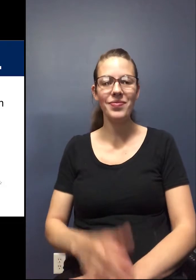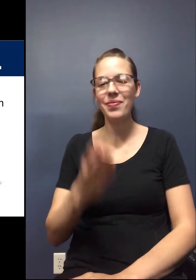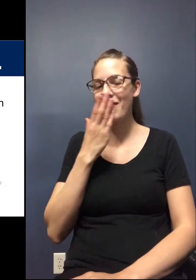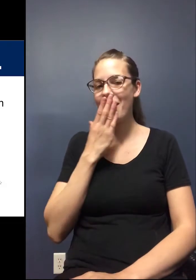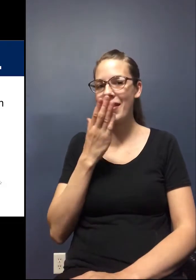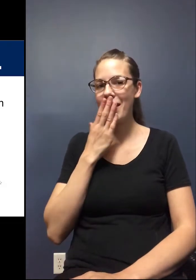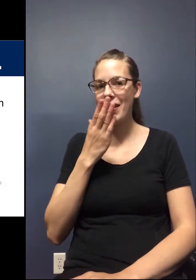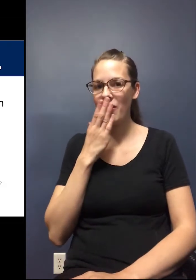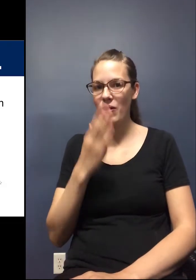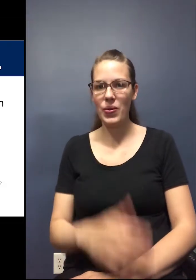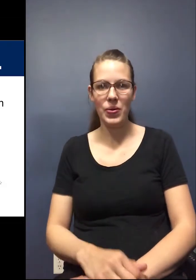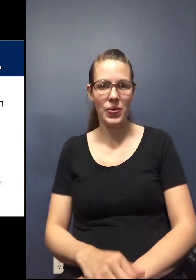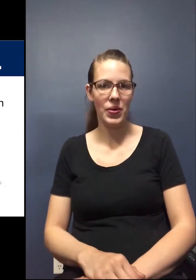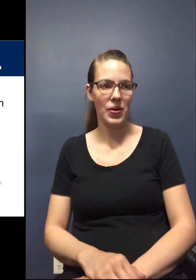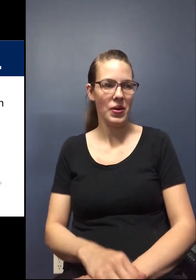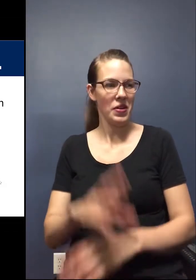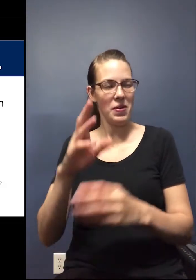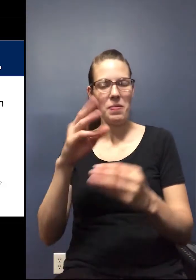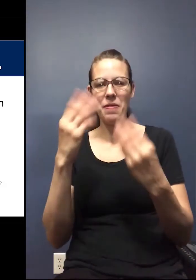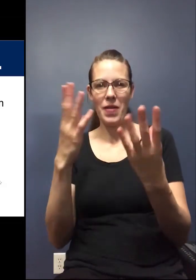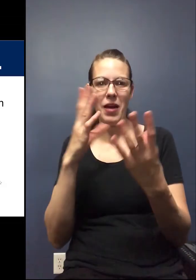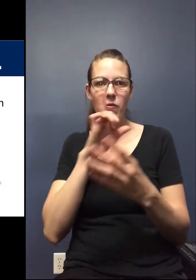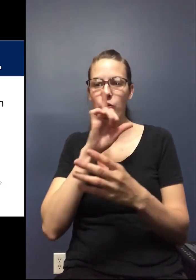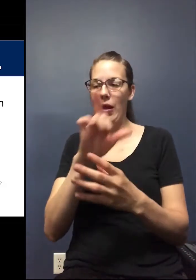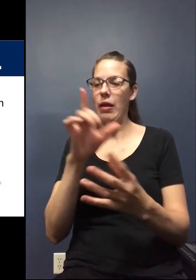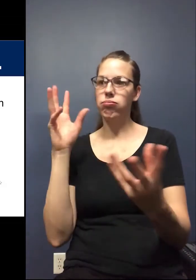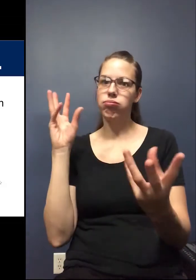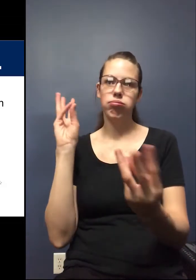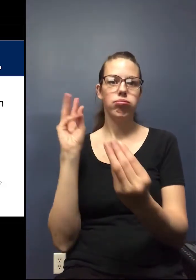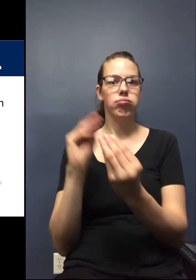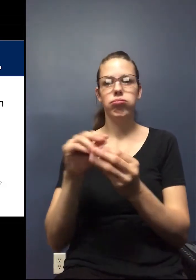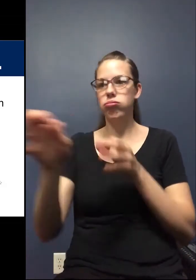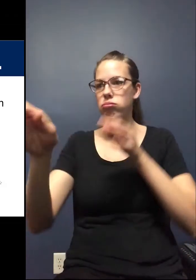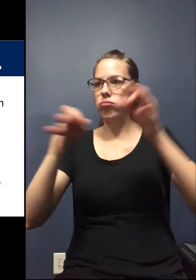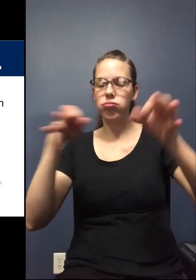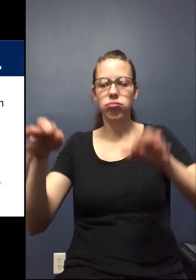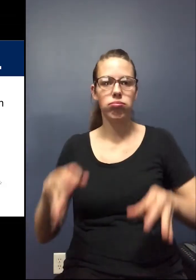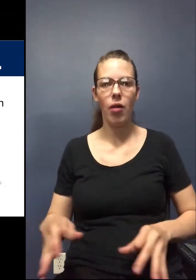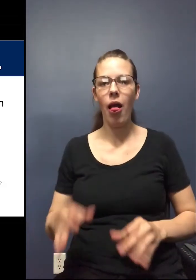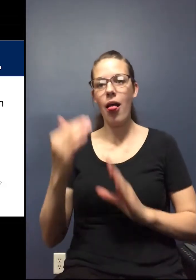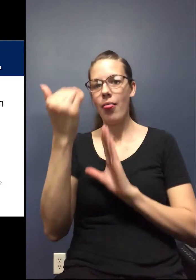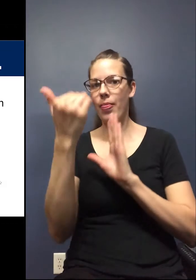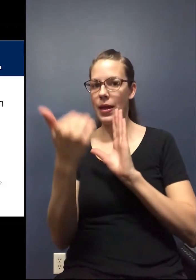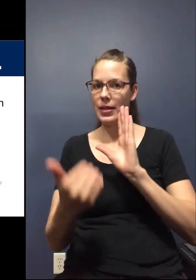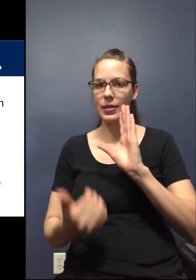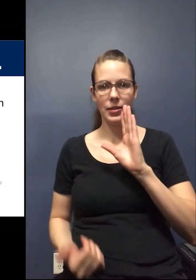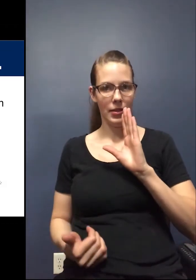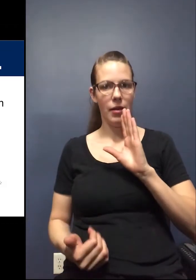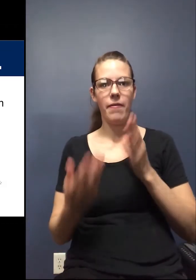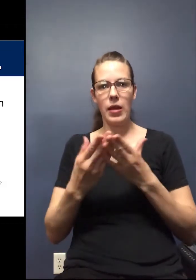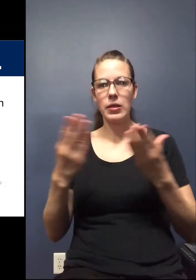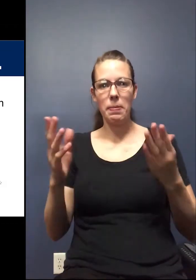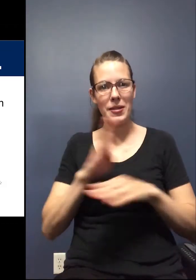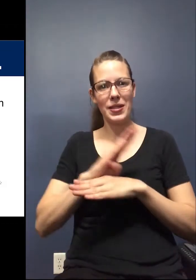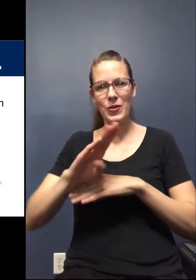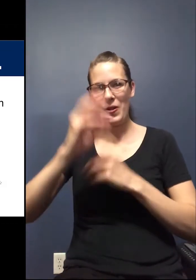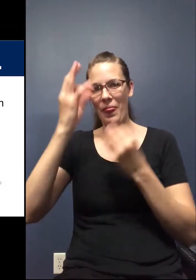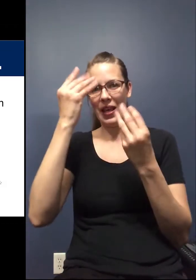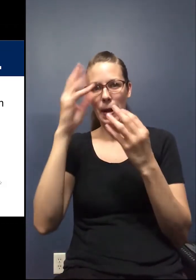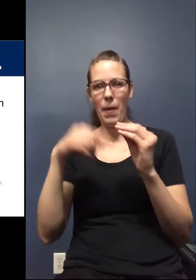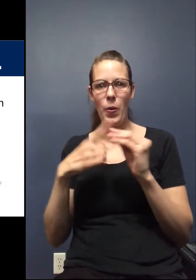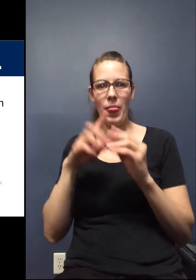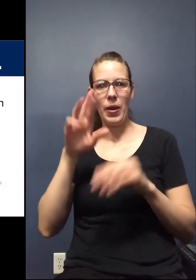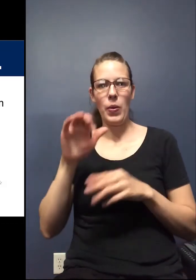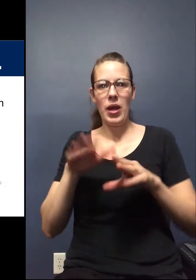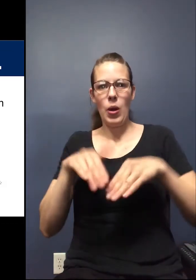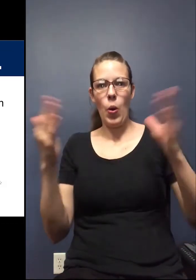Thank you. You've all have provided a very comprehensive list of things that businesses should think about as